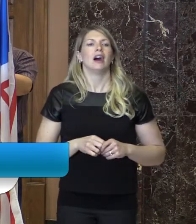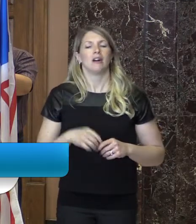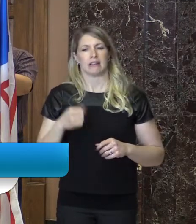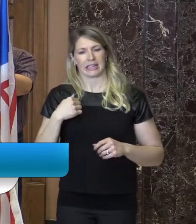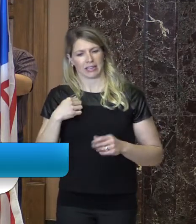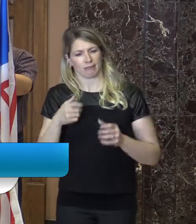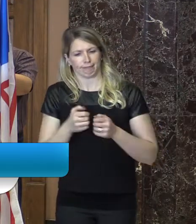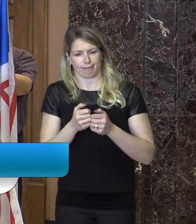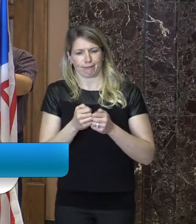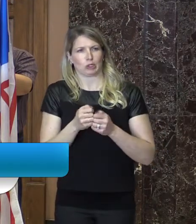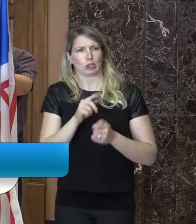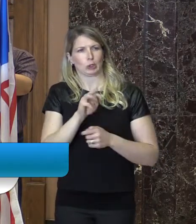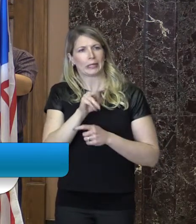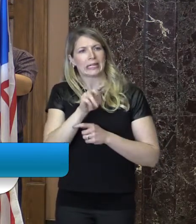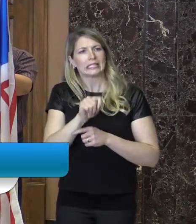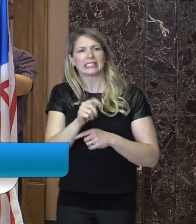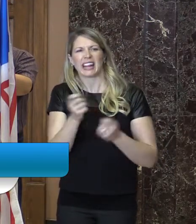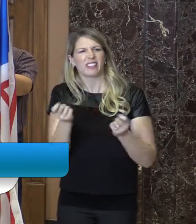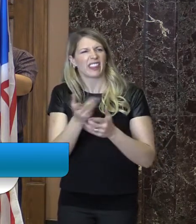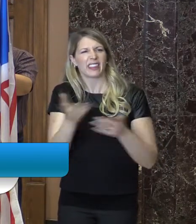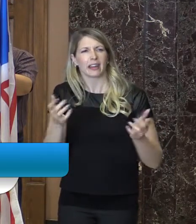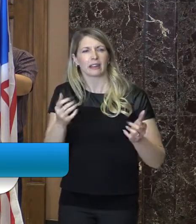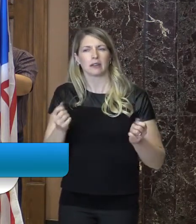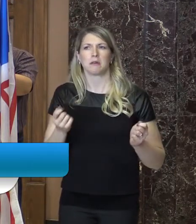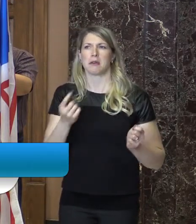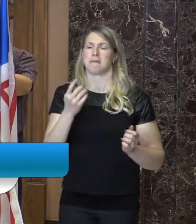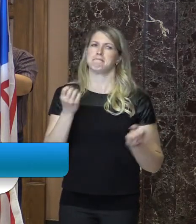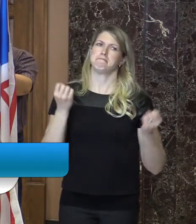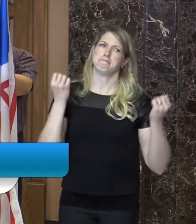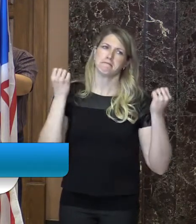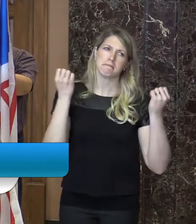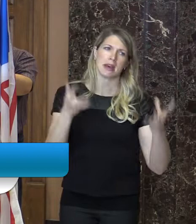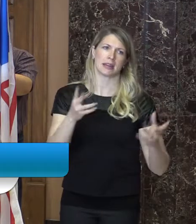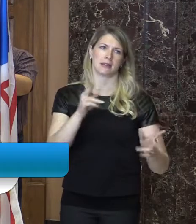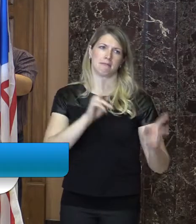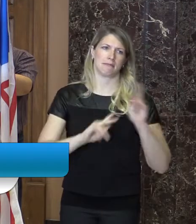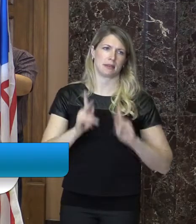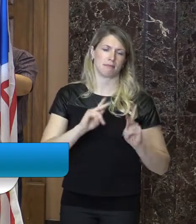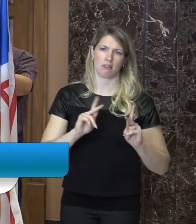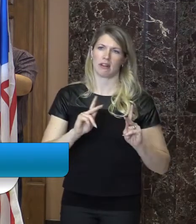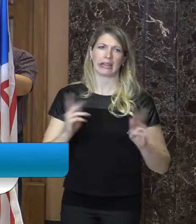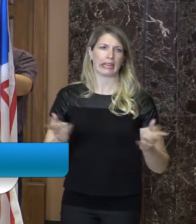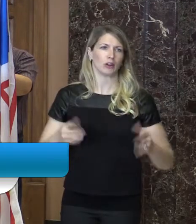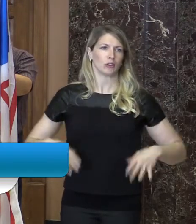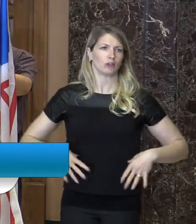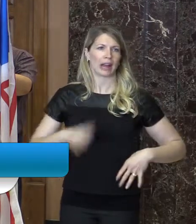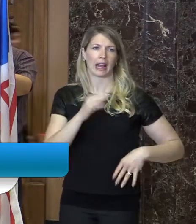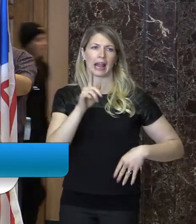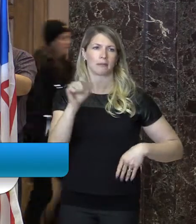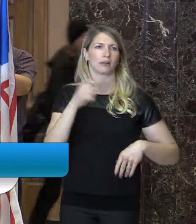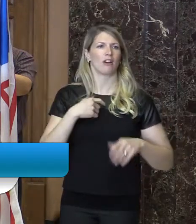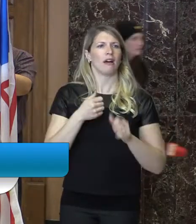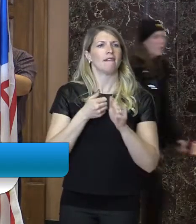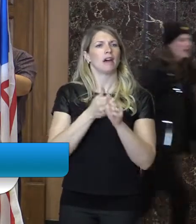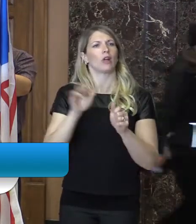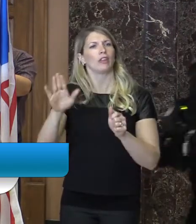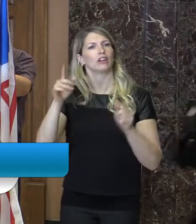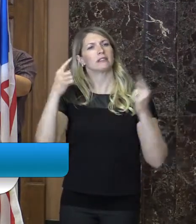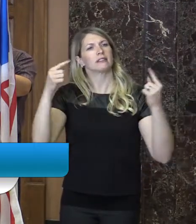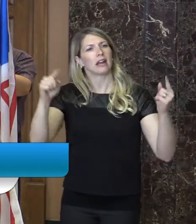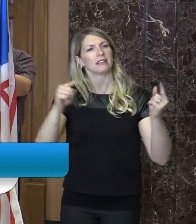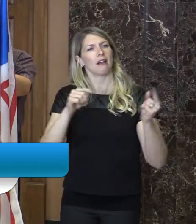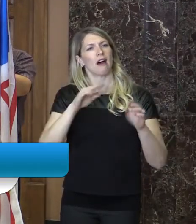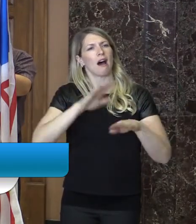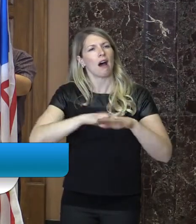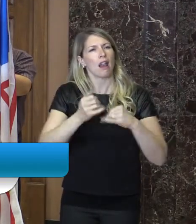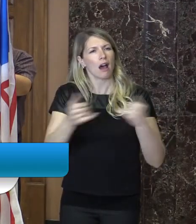was doing while they were away, we had thousands of Newfoundlanders and Labradorians all across our province that were following the successes in Austria.